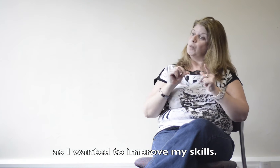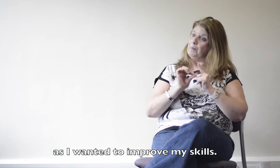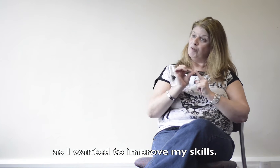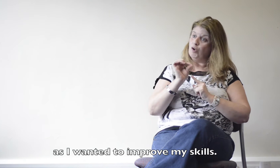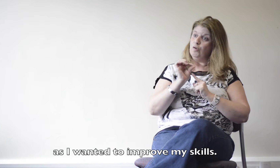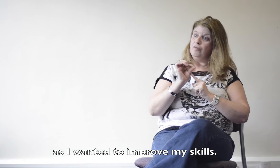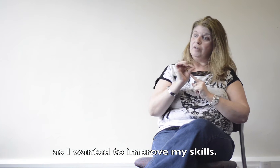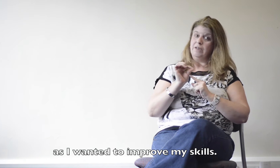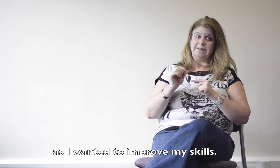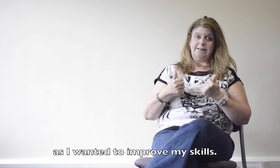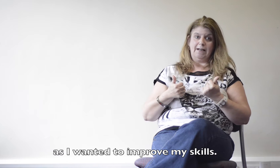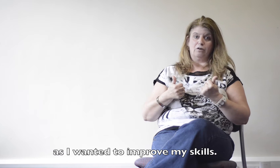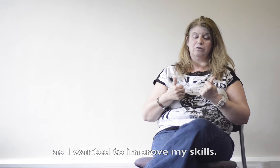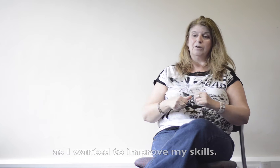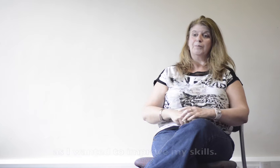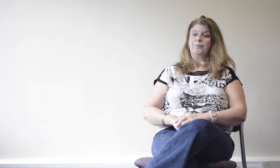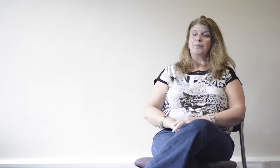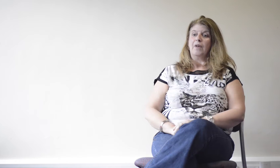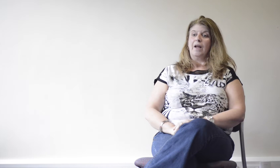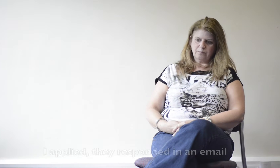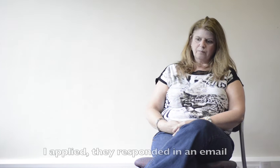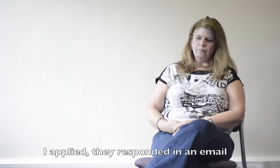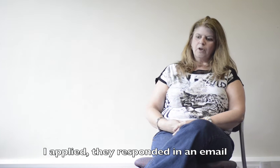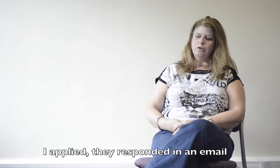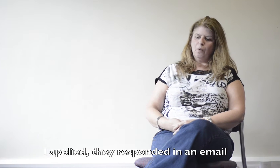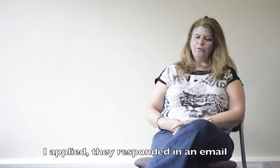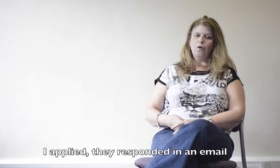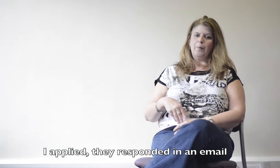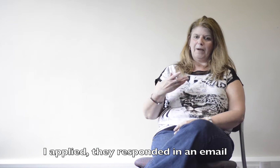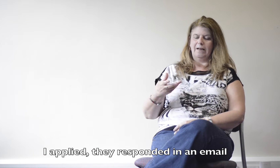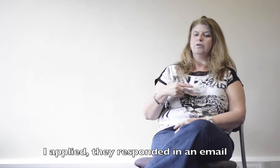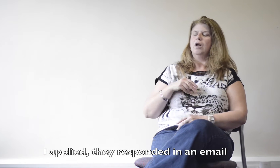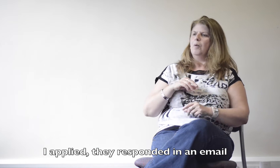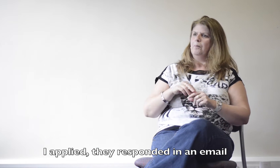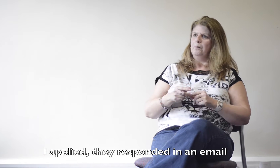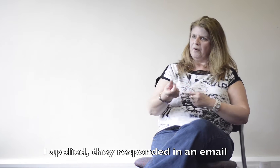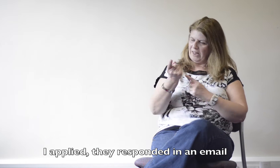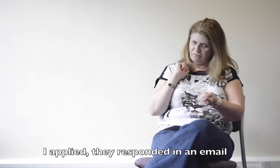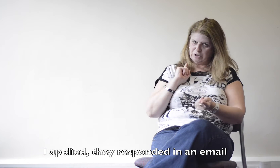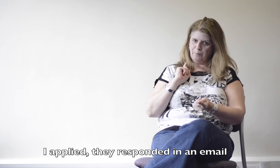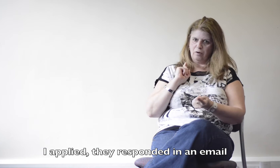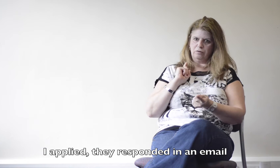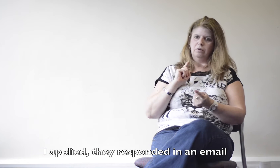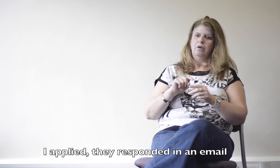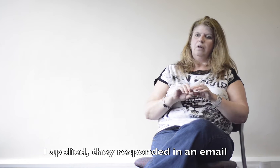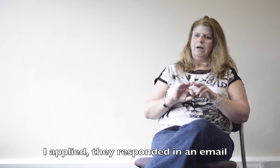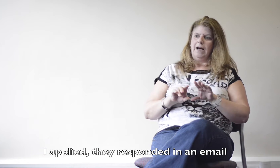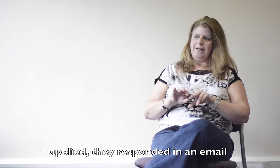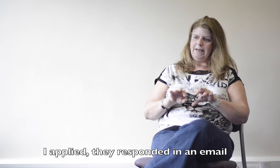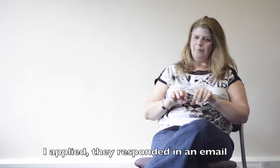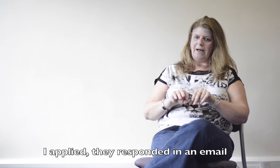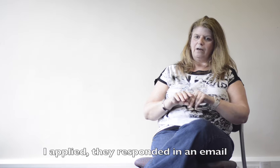to improve skills. So I thought I applied, but they had this phone, an email,